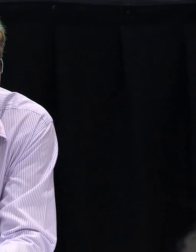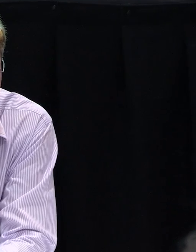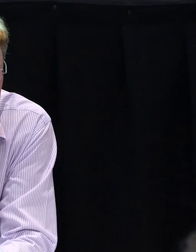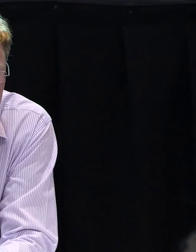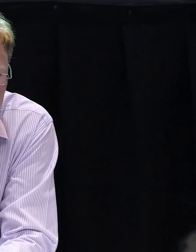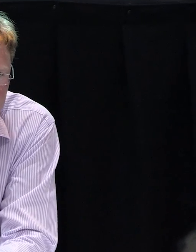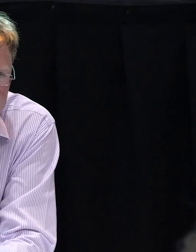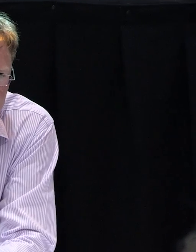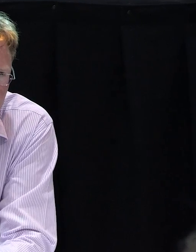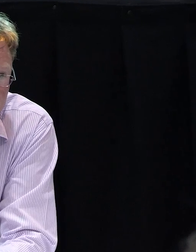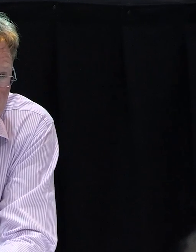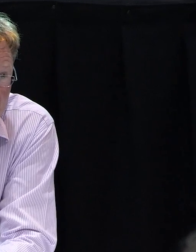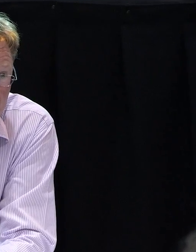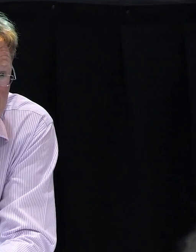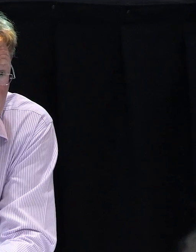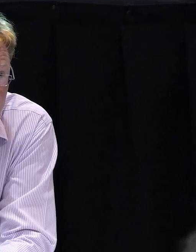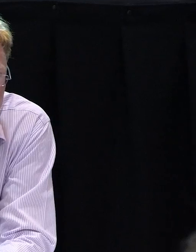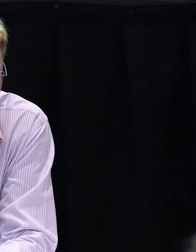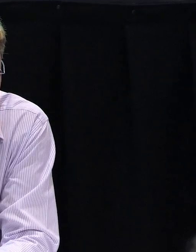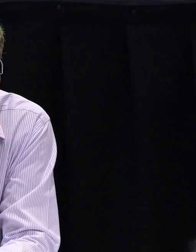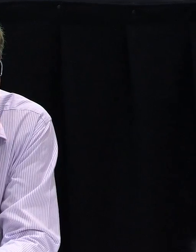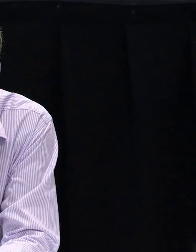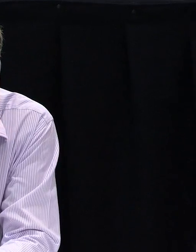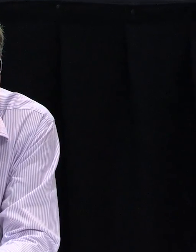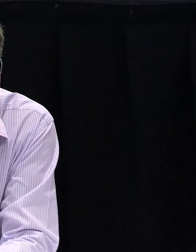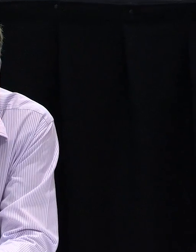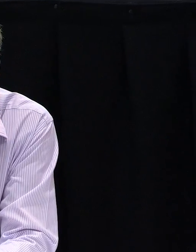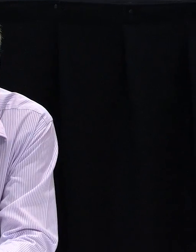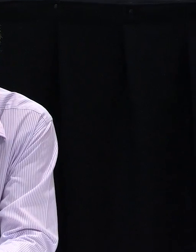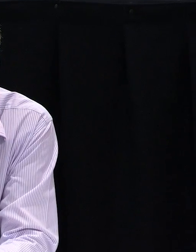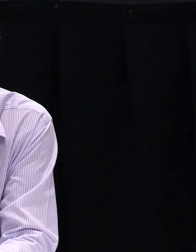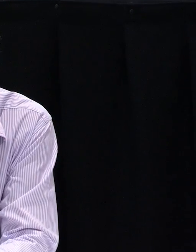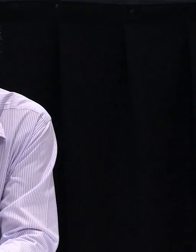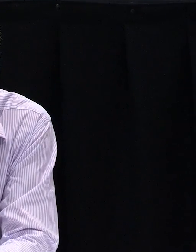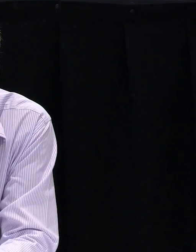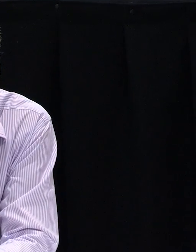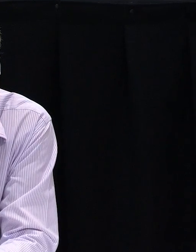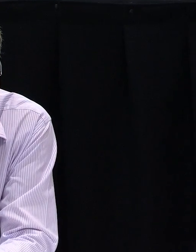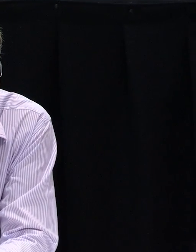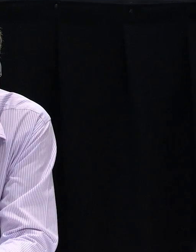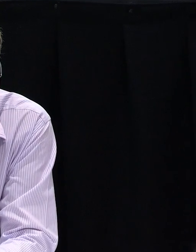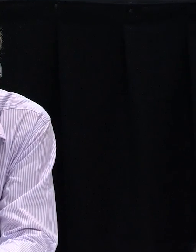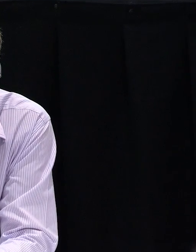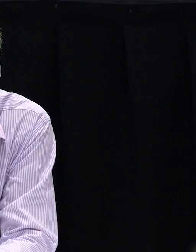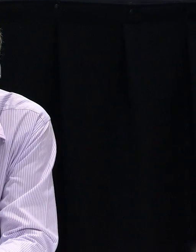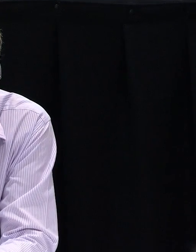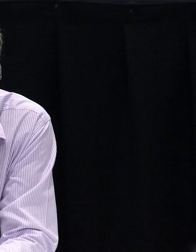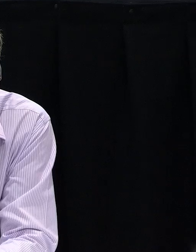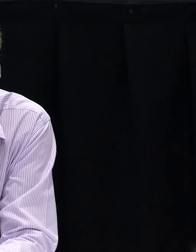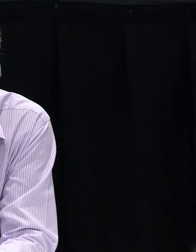depending, would be kind of cut out of the slab. Some new reinforcing would be laid down and then the